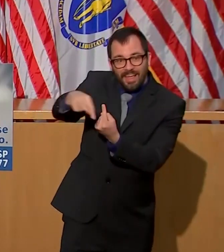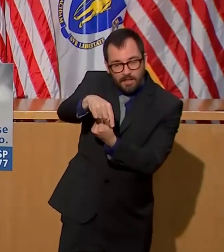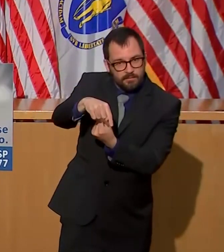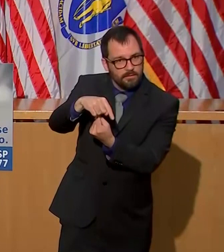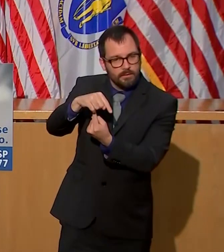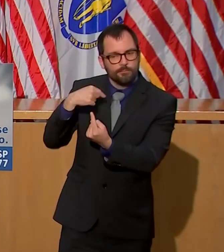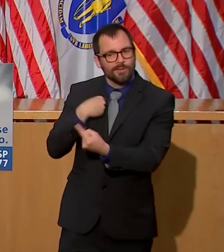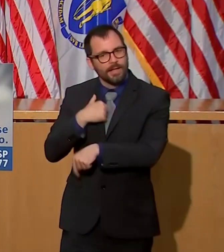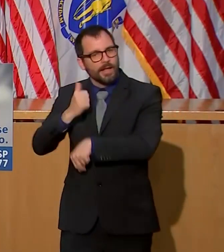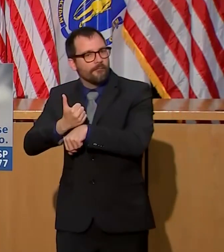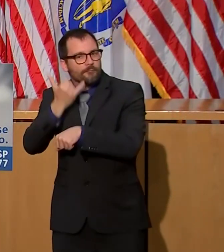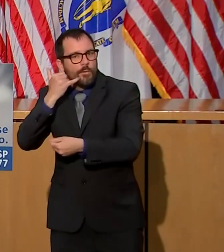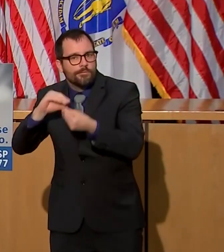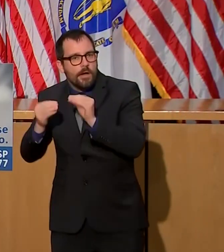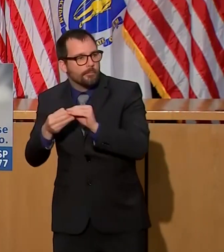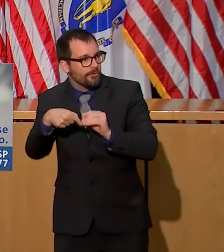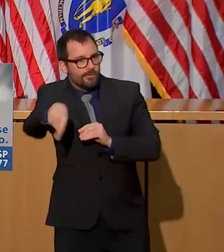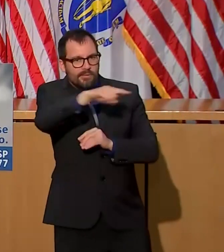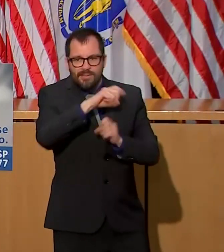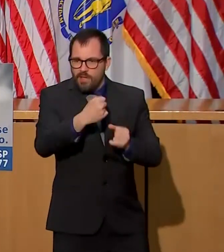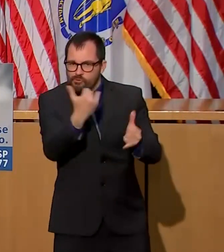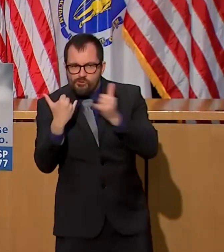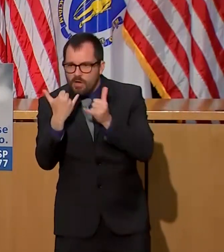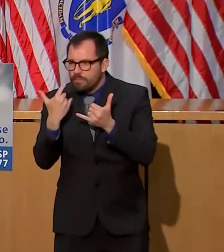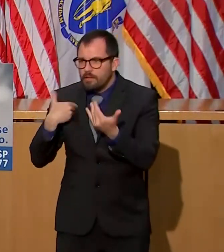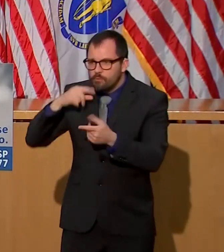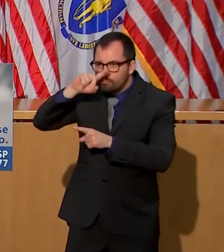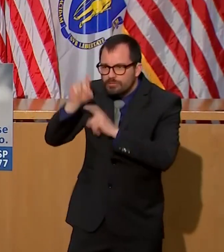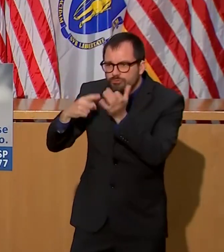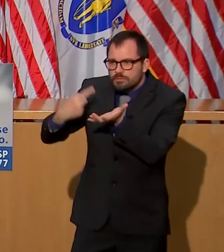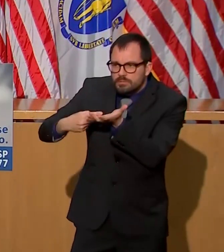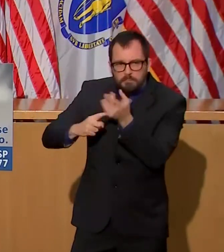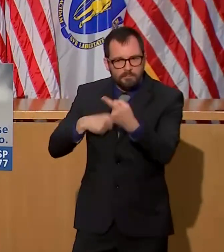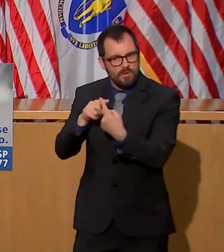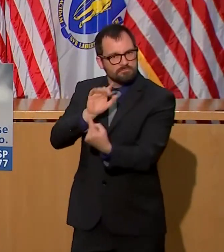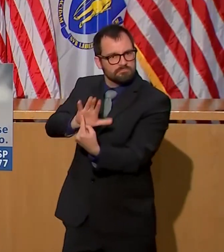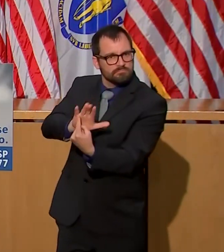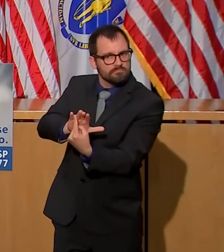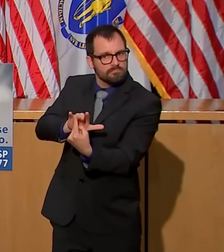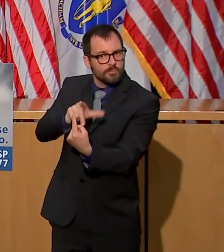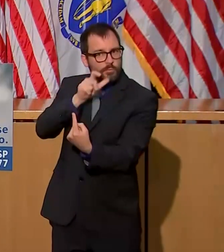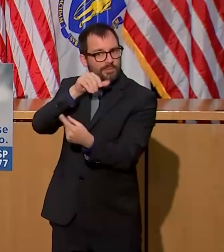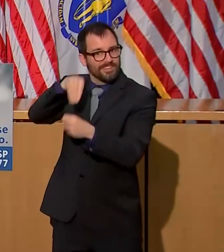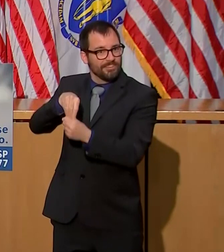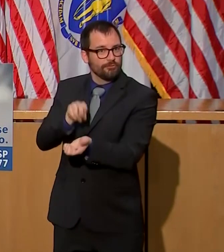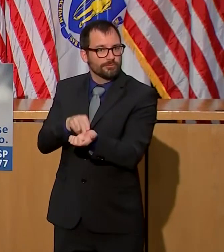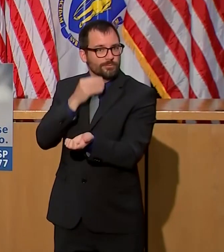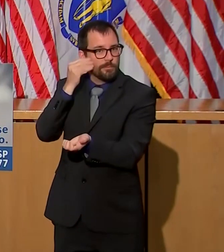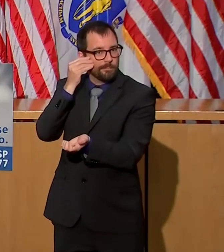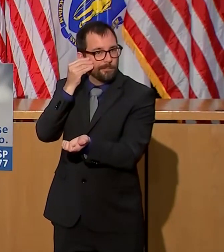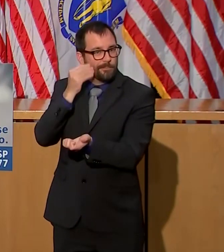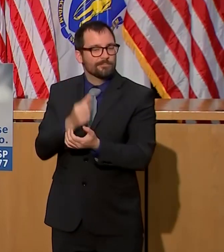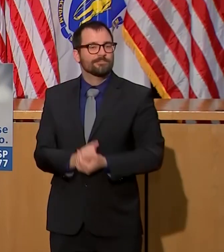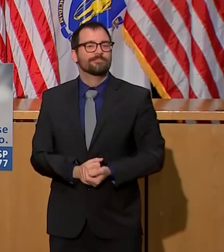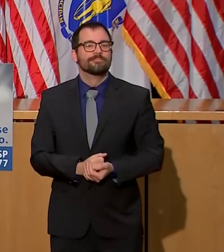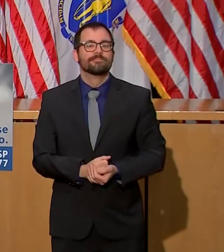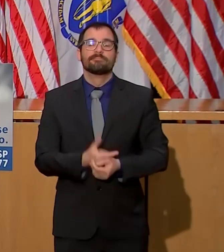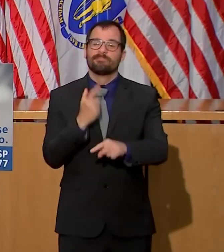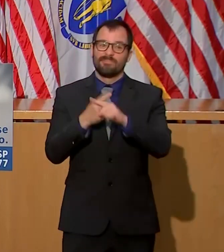match with available staff and funded a signing bonus for those who signed up through this portal to get hired.